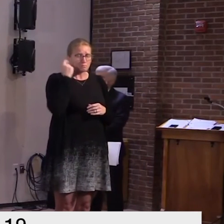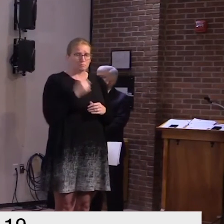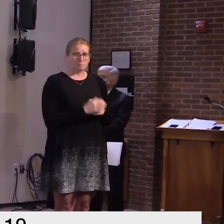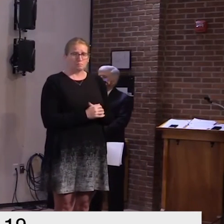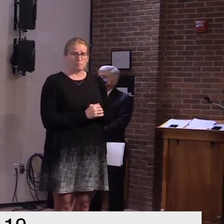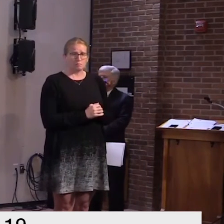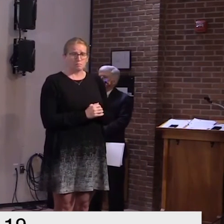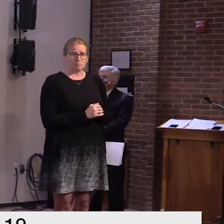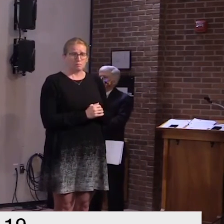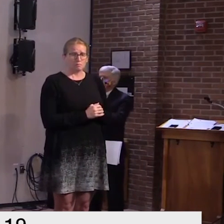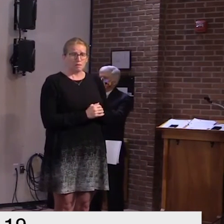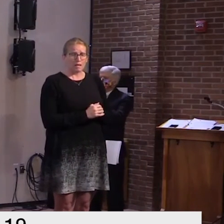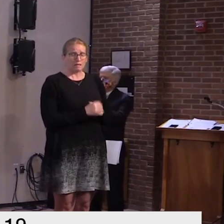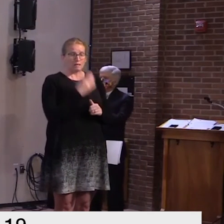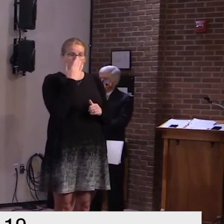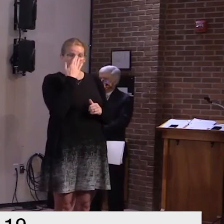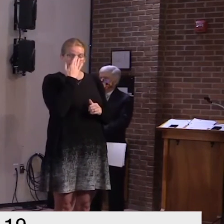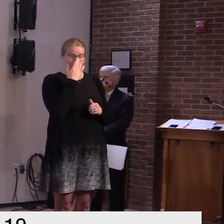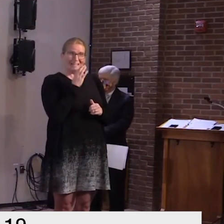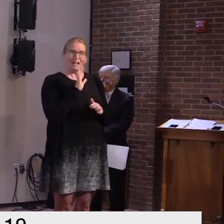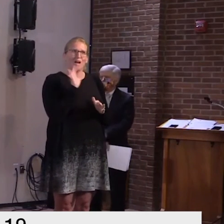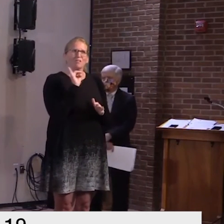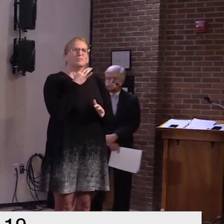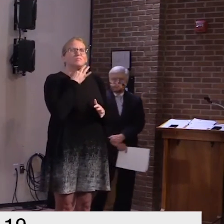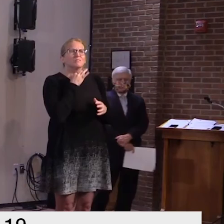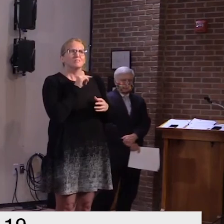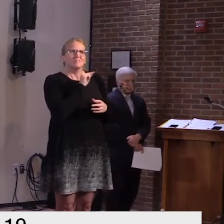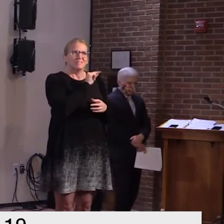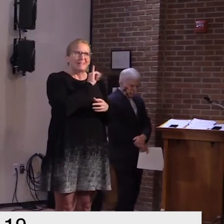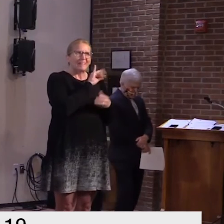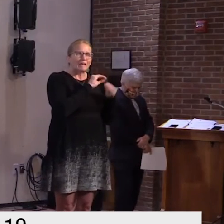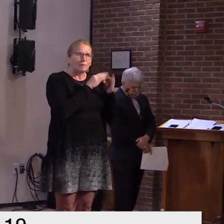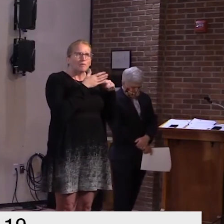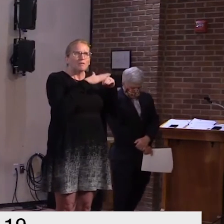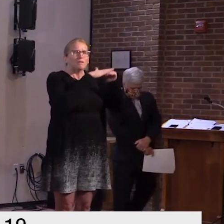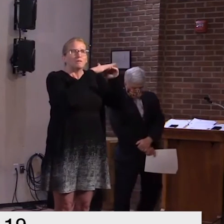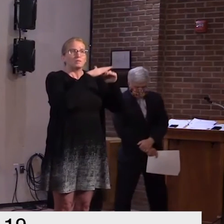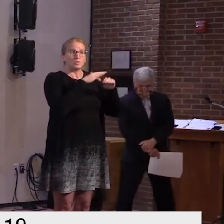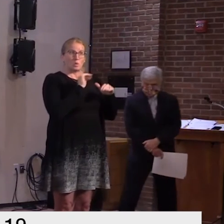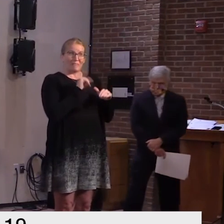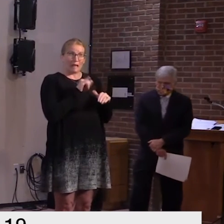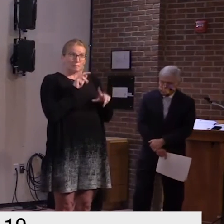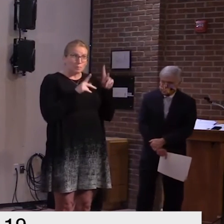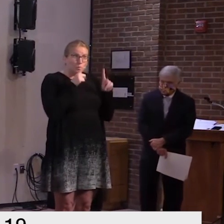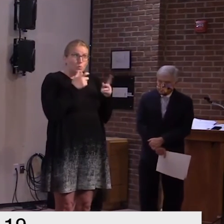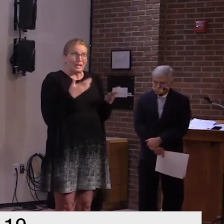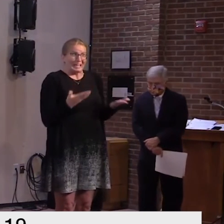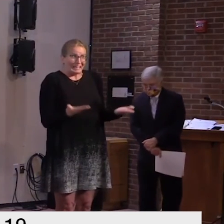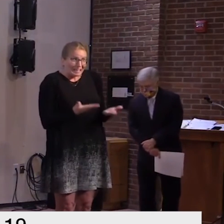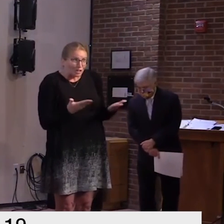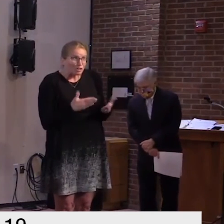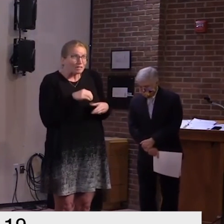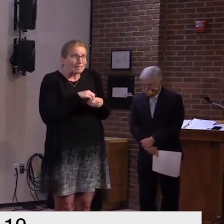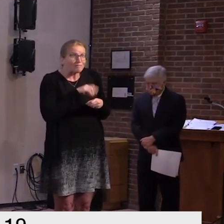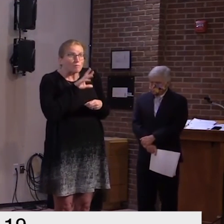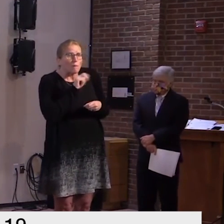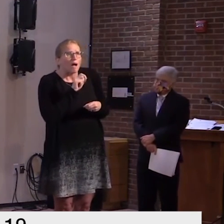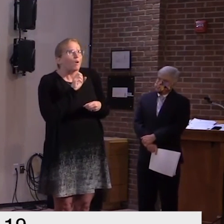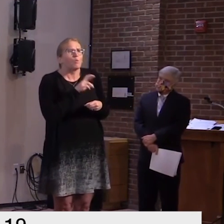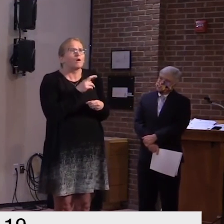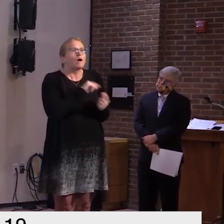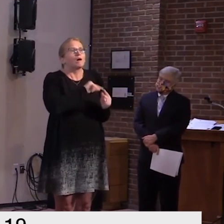really coming into the state or going elsewhere and then coming back um increasing because of the new